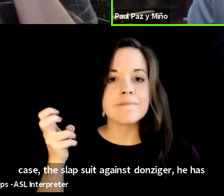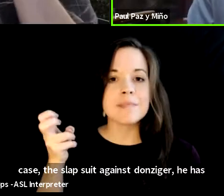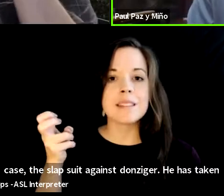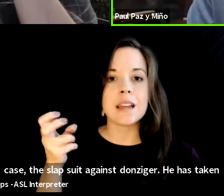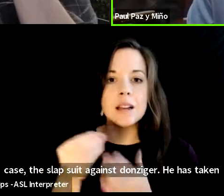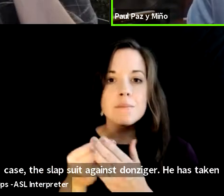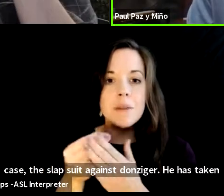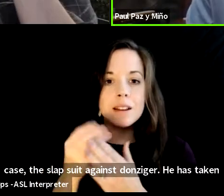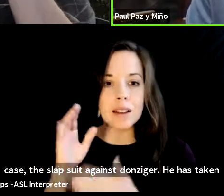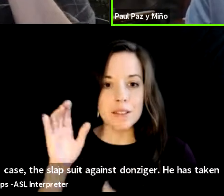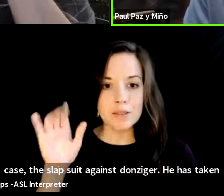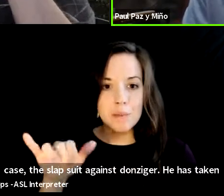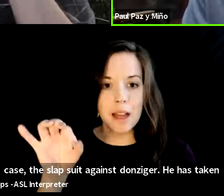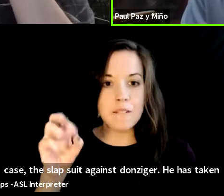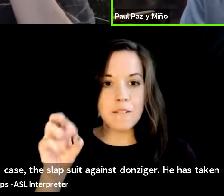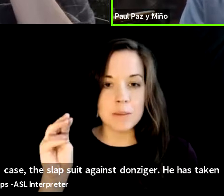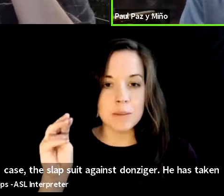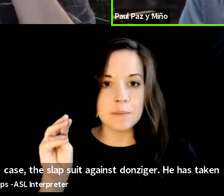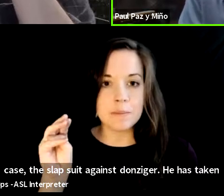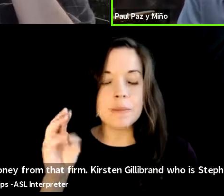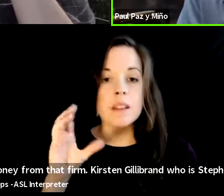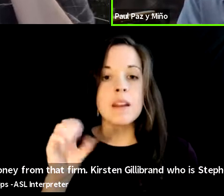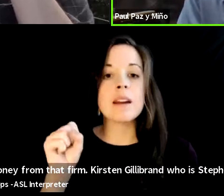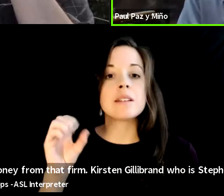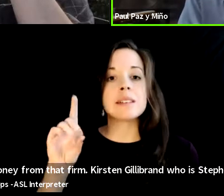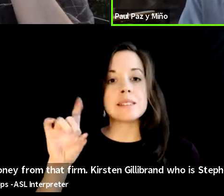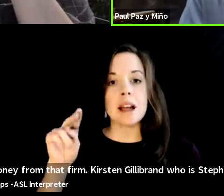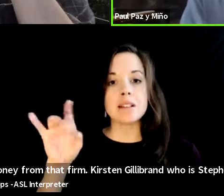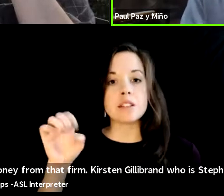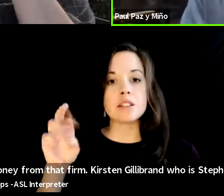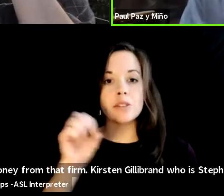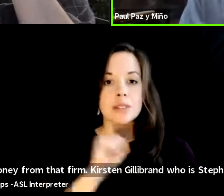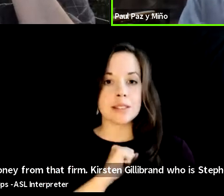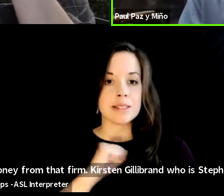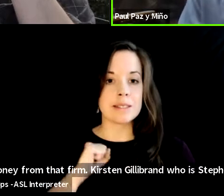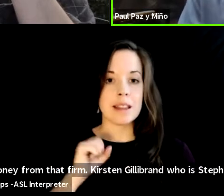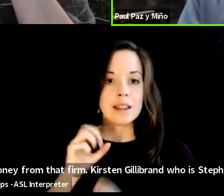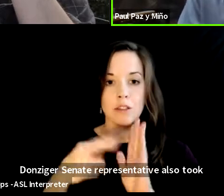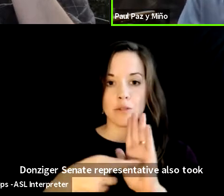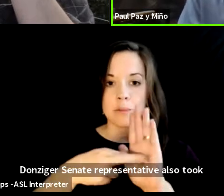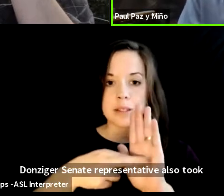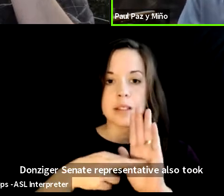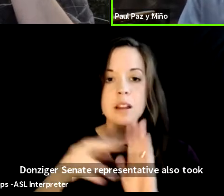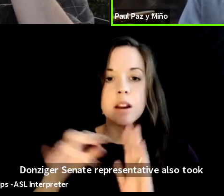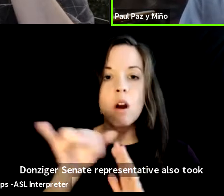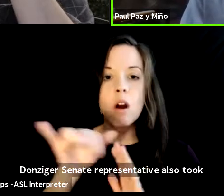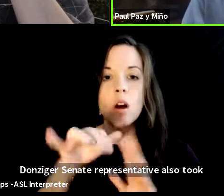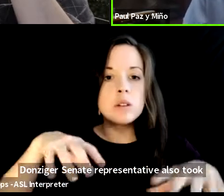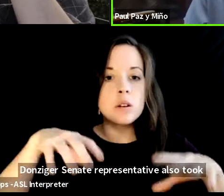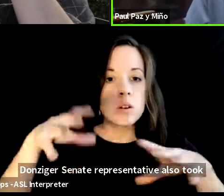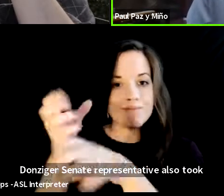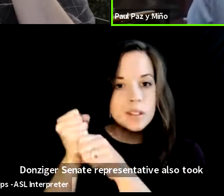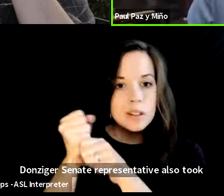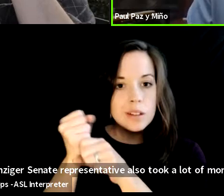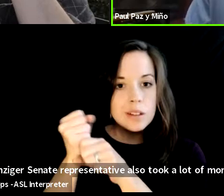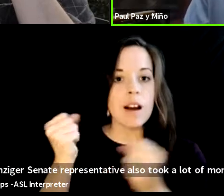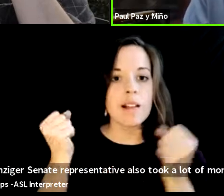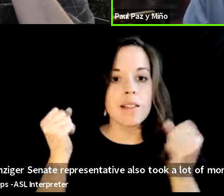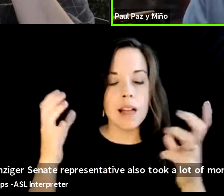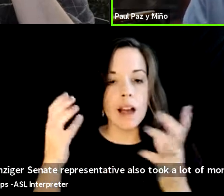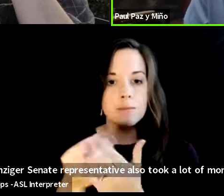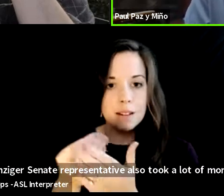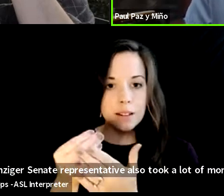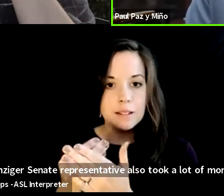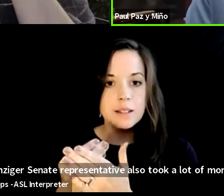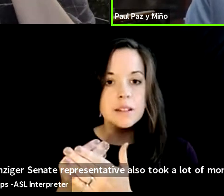kirsten gillibrand who is stephen donzinger's senate representative also took a lot of money from gibson dunn and crutchett so there's a lot